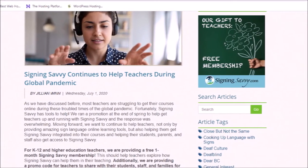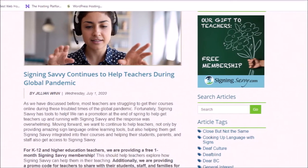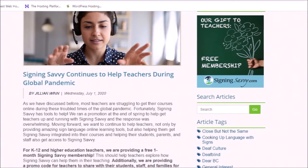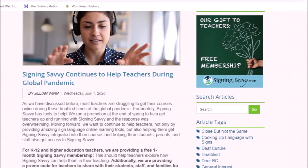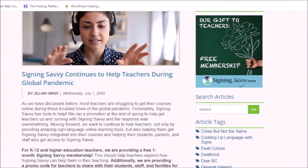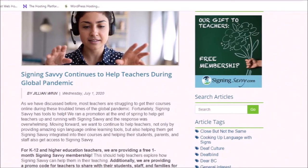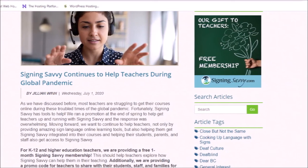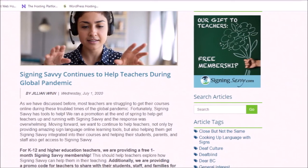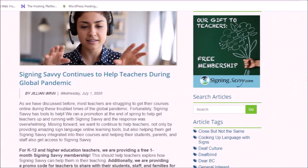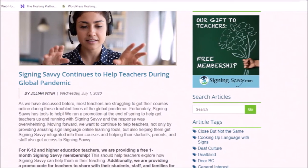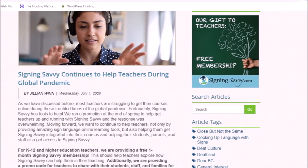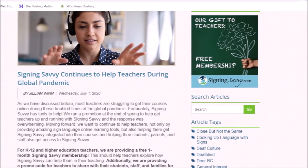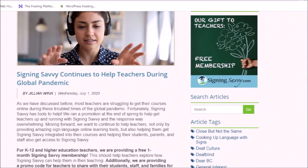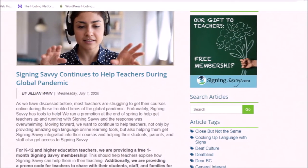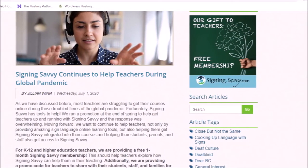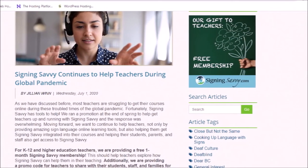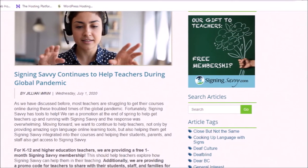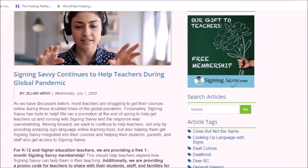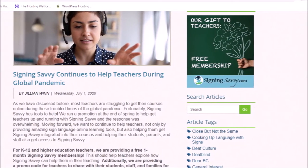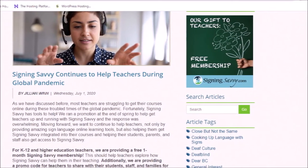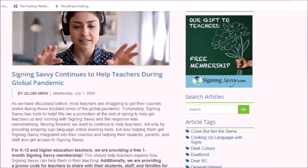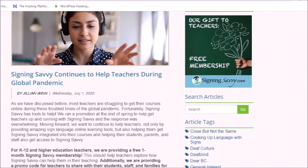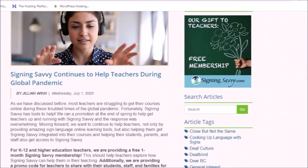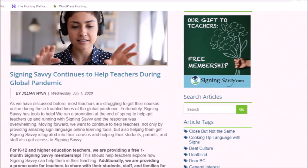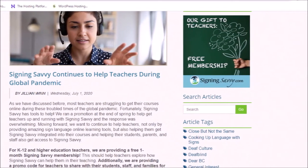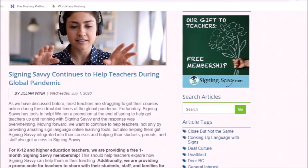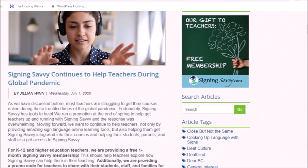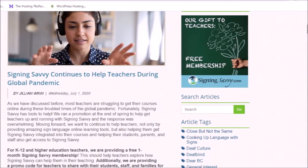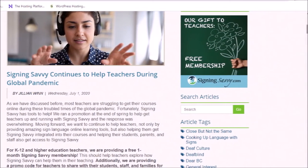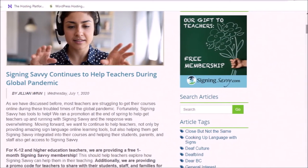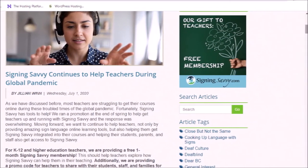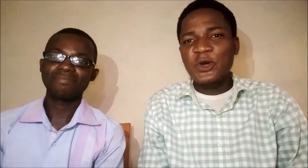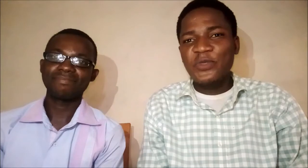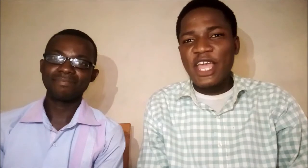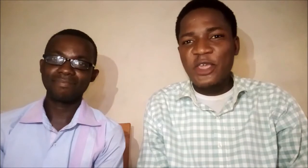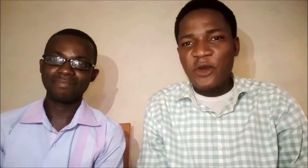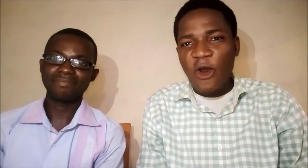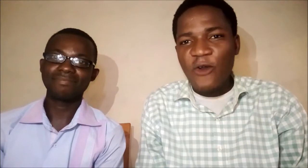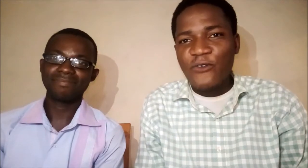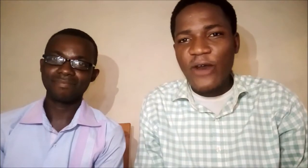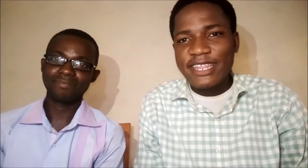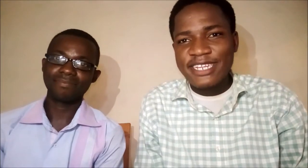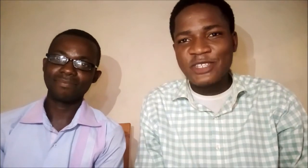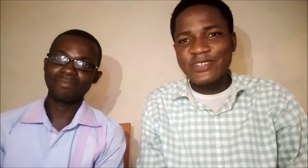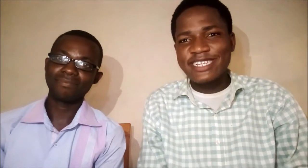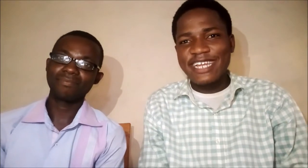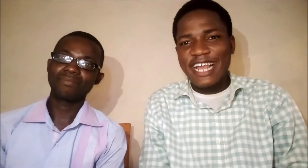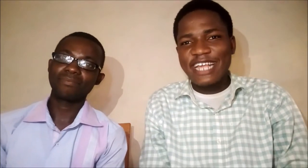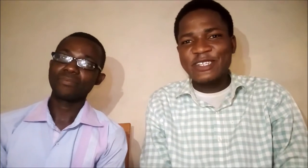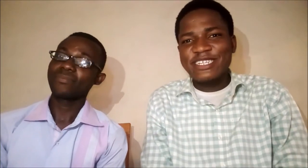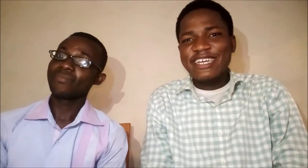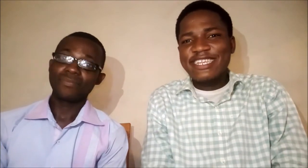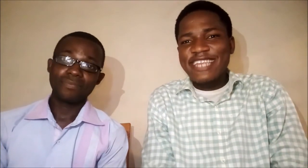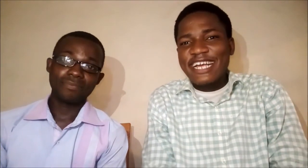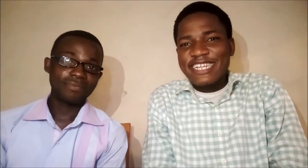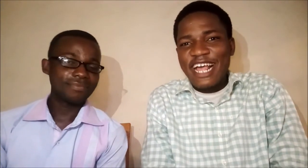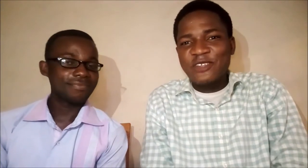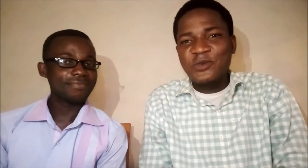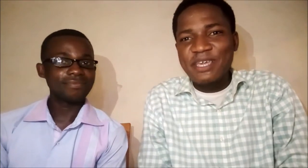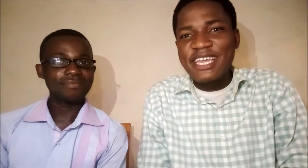that there are a lot of teachers in this community. Some have contacted me personally. So thank you all for attending today's class. The next class will be